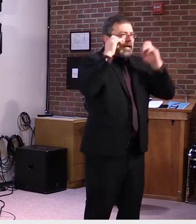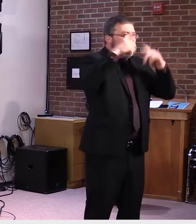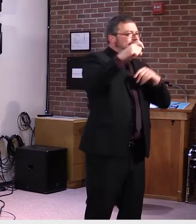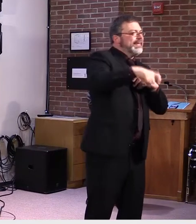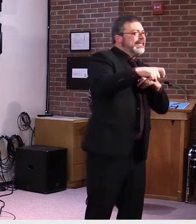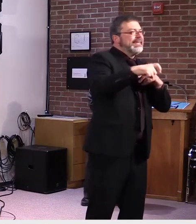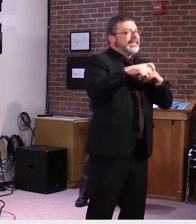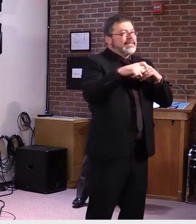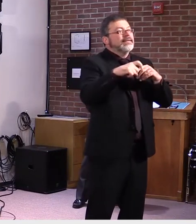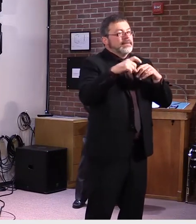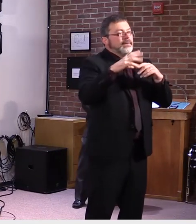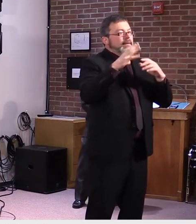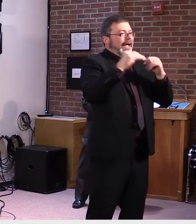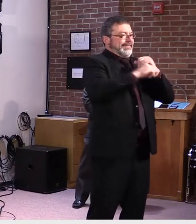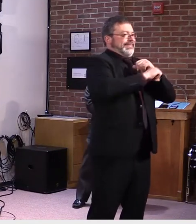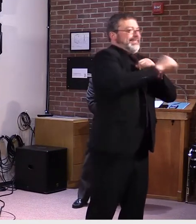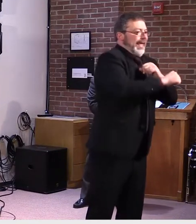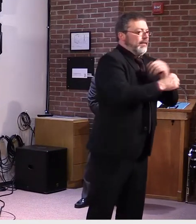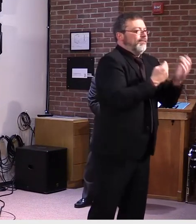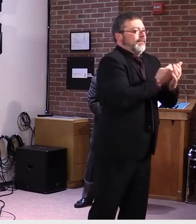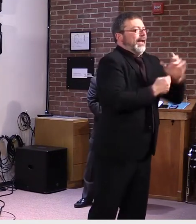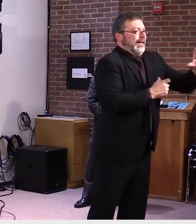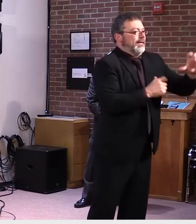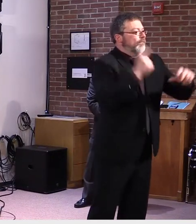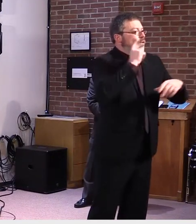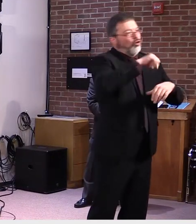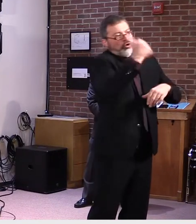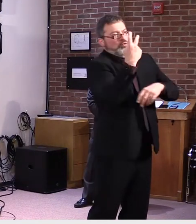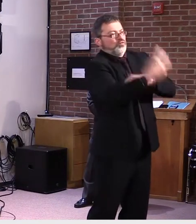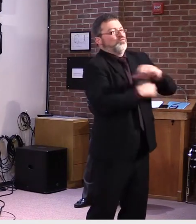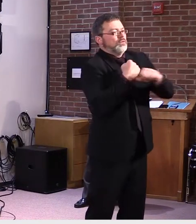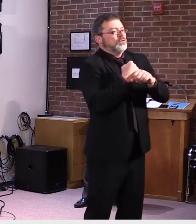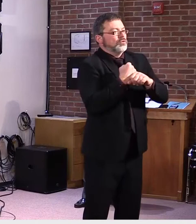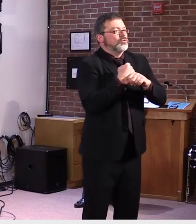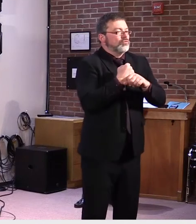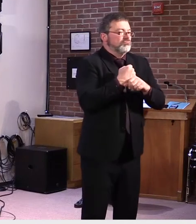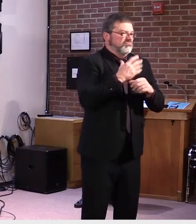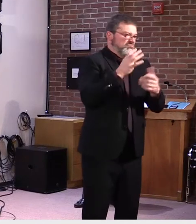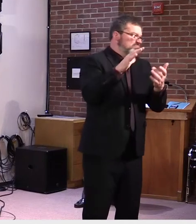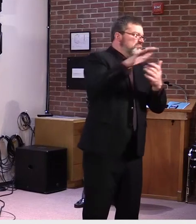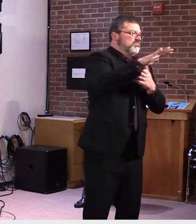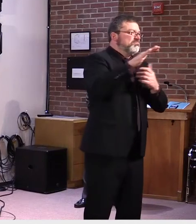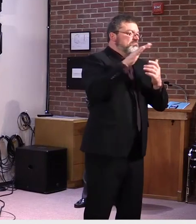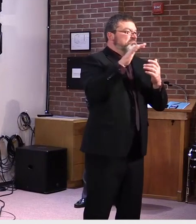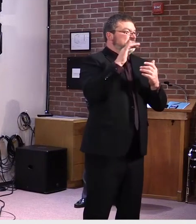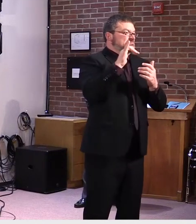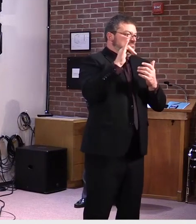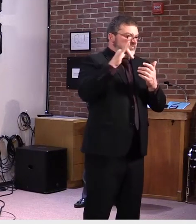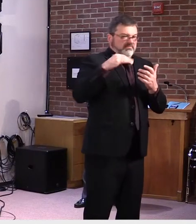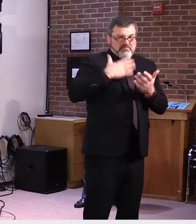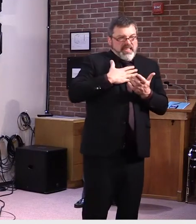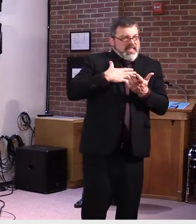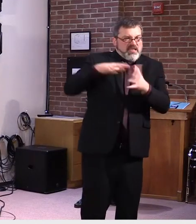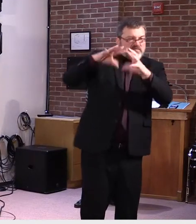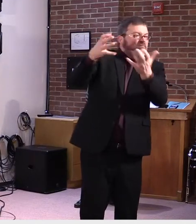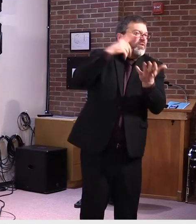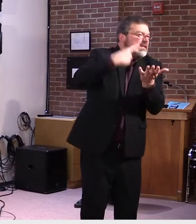could be used to address the shortfall of the Education Fund. We will continue these conversations with the Legislature in the coming weeks.